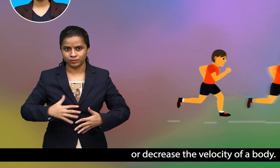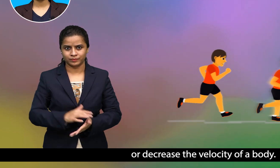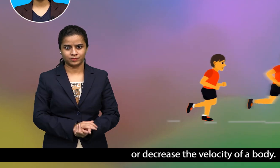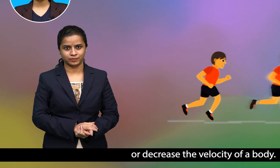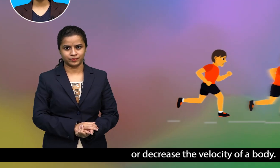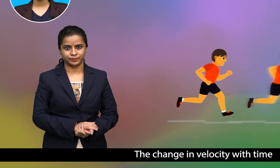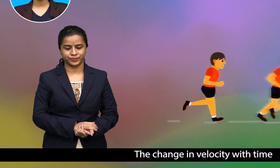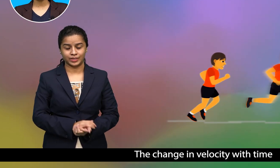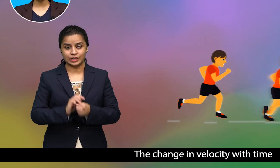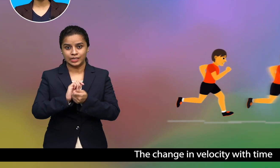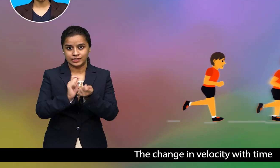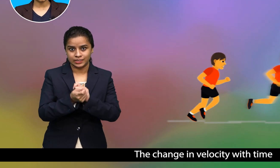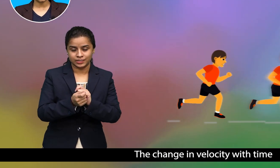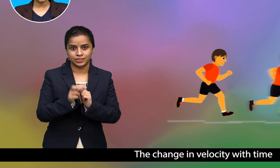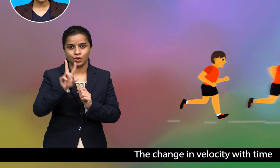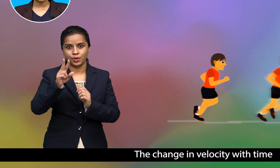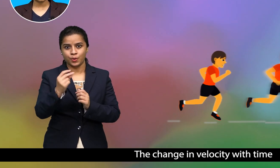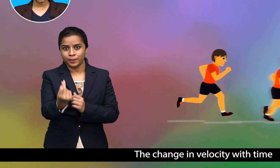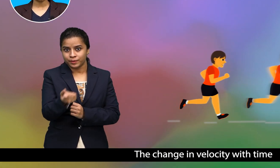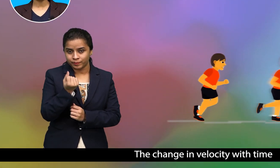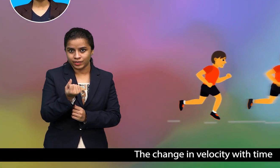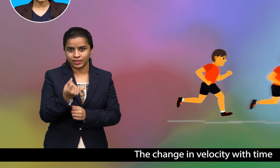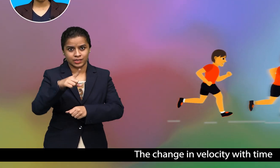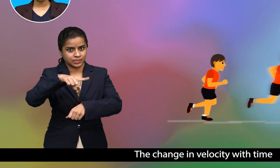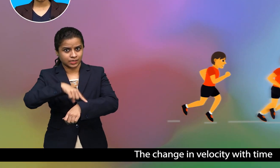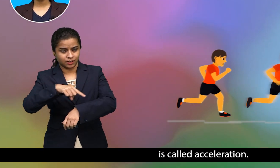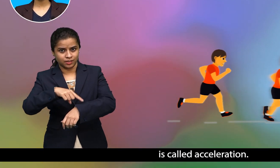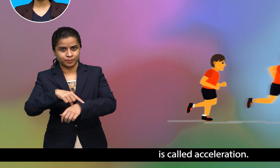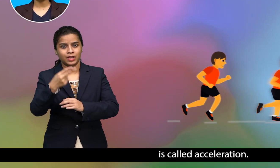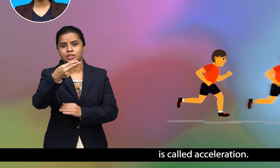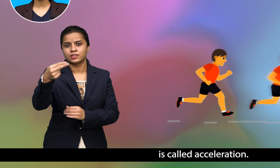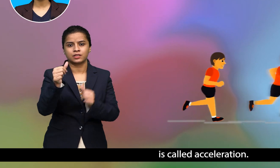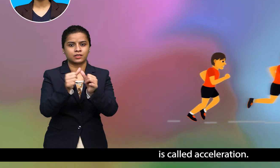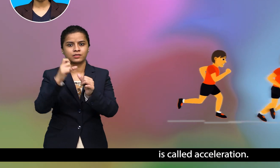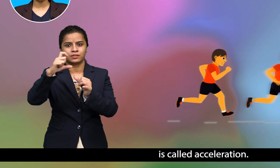the change in velocity the with time is called acceleration